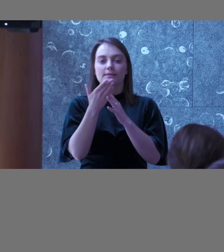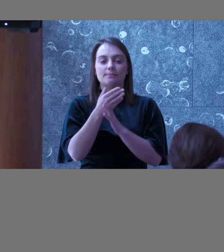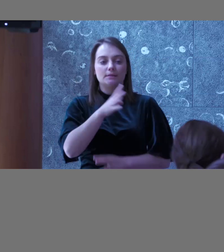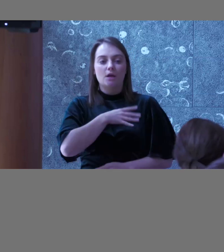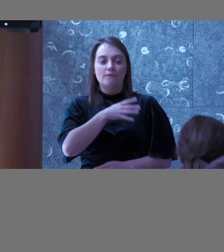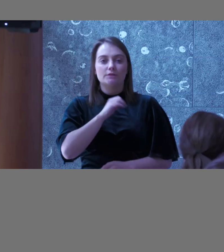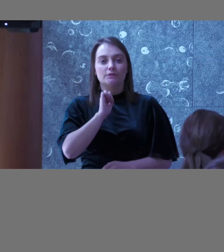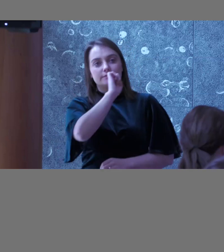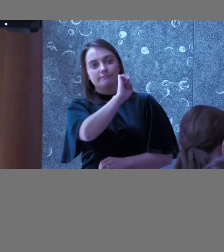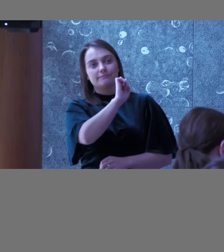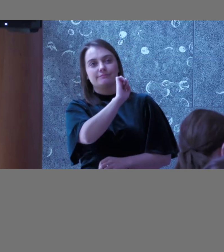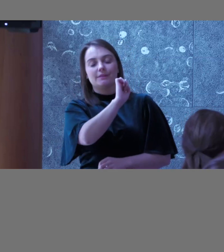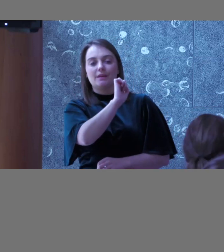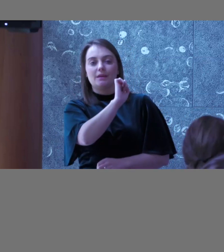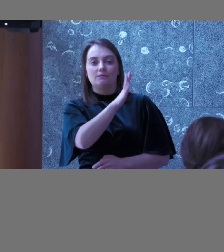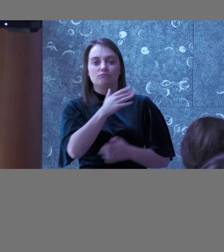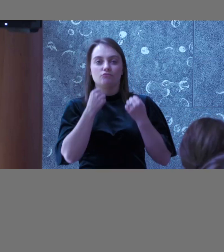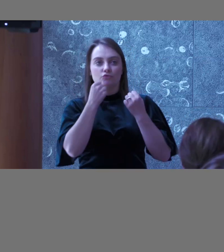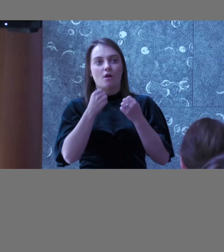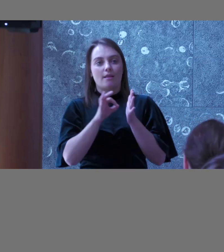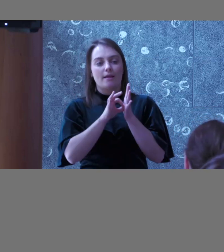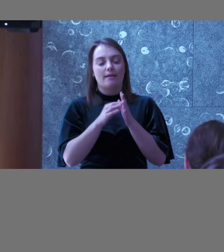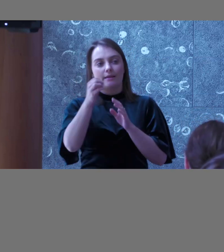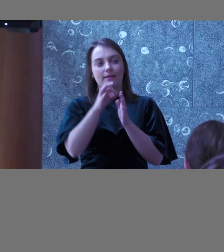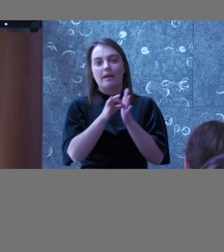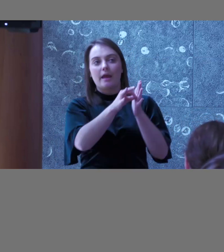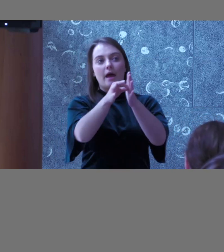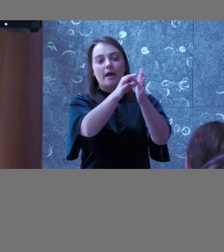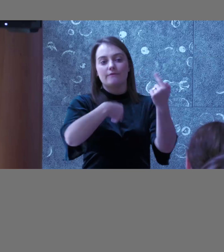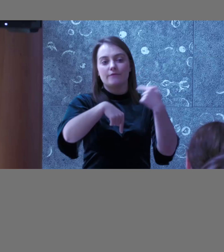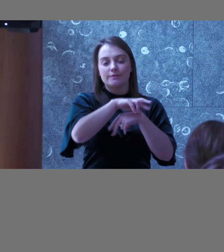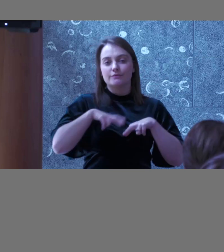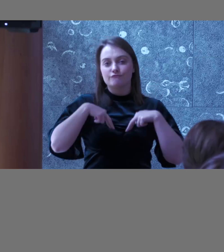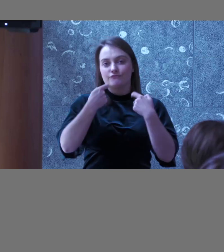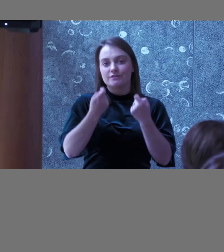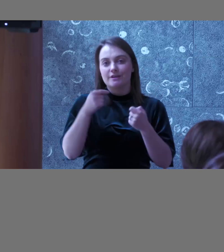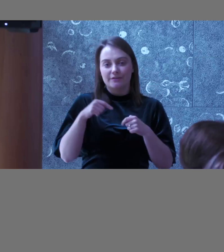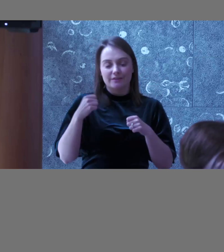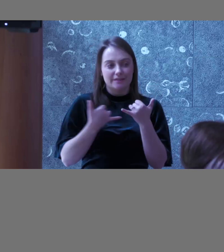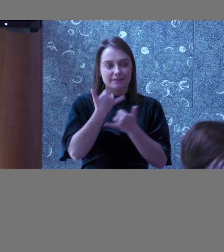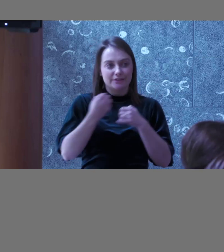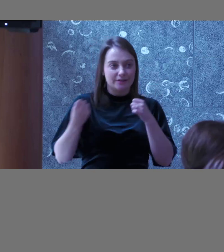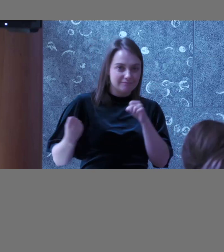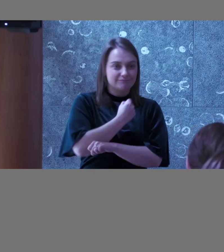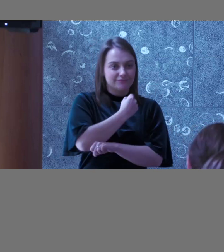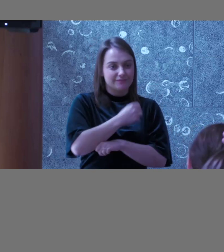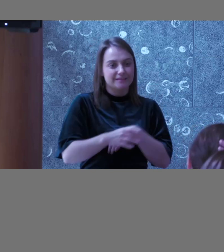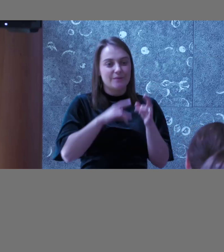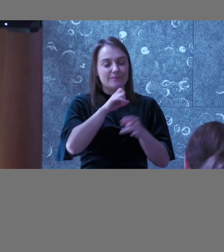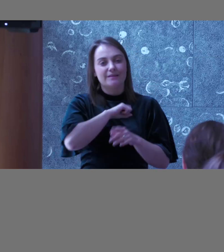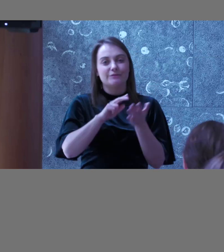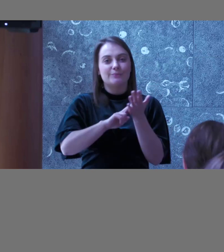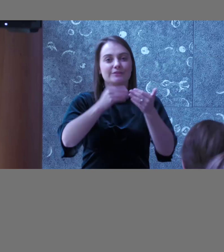and he's the one who is like a guiding light for us in the organisation but he's retiring this year so make sure you get the best use out of him